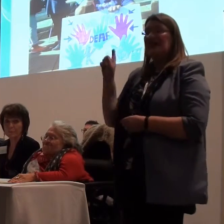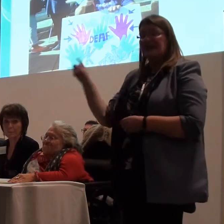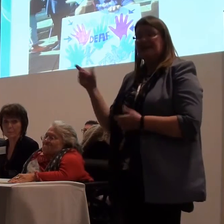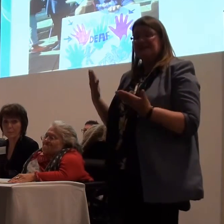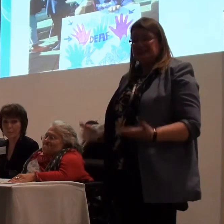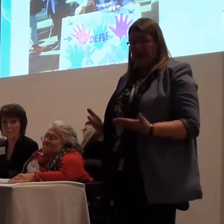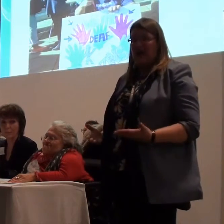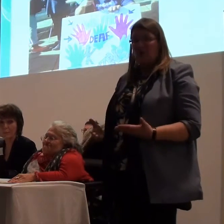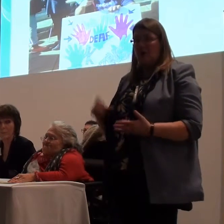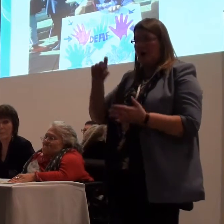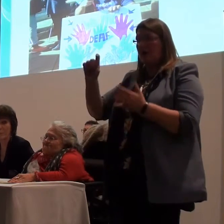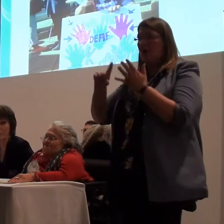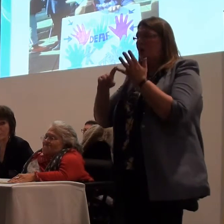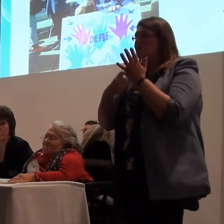He wants to be in a march. No.